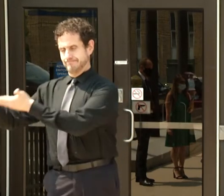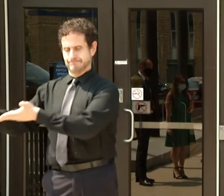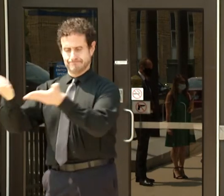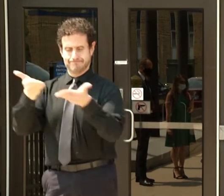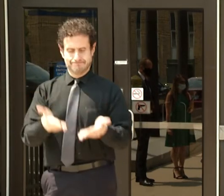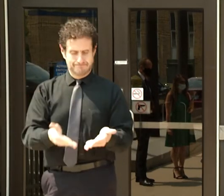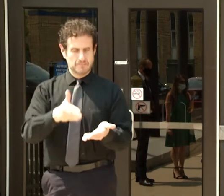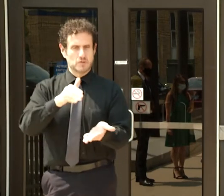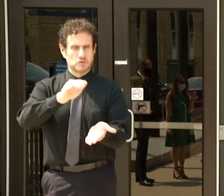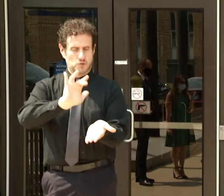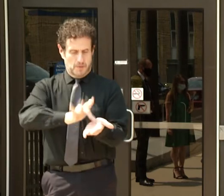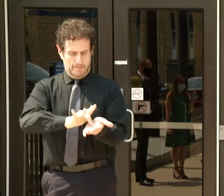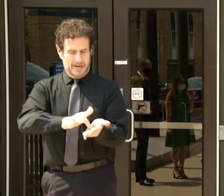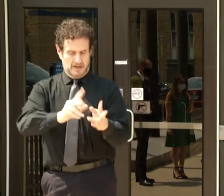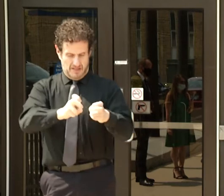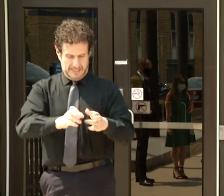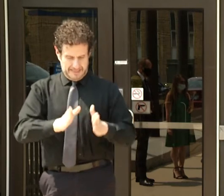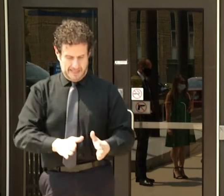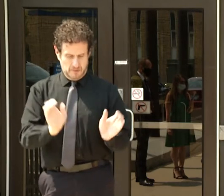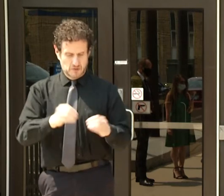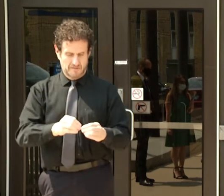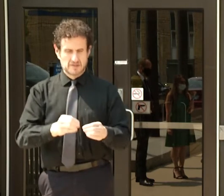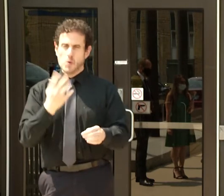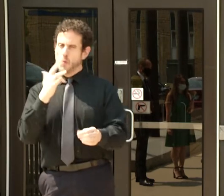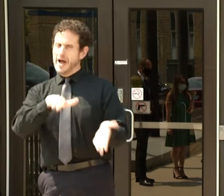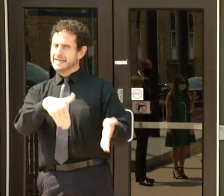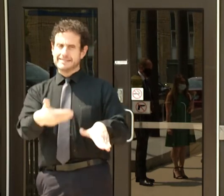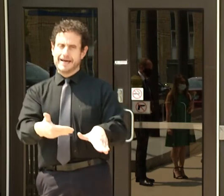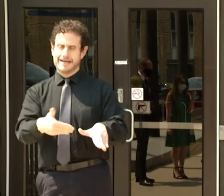His cause and manner of death are pending at this time.